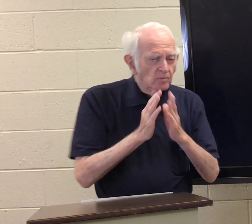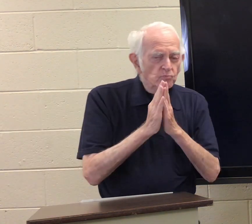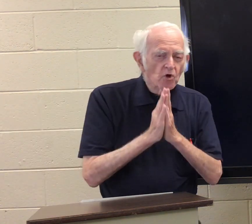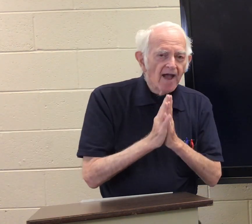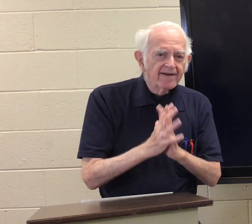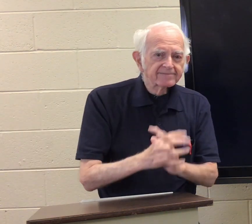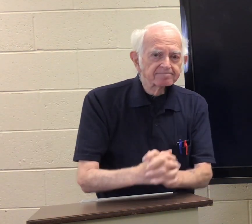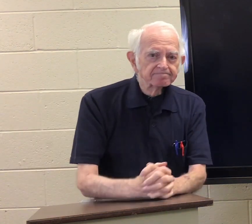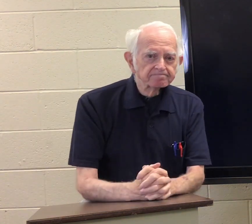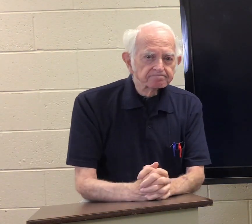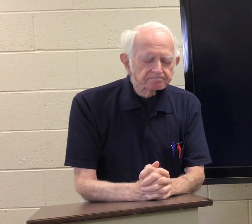Let us pray.